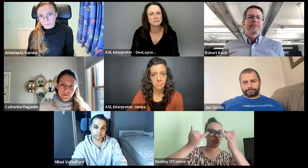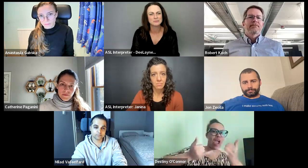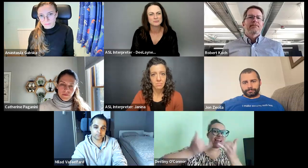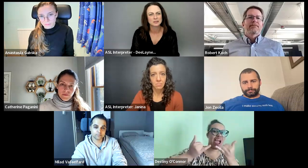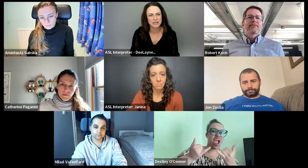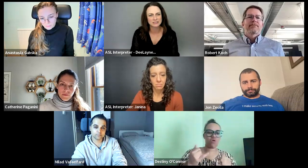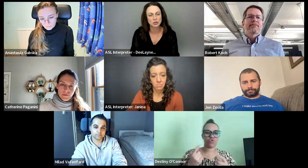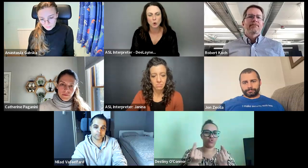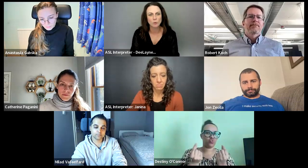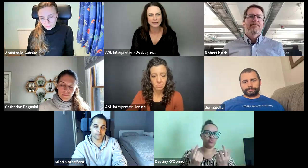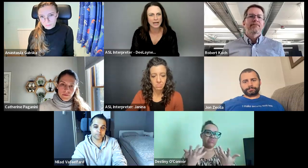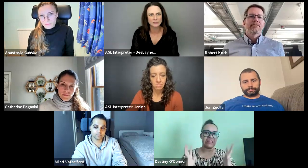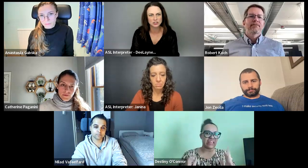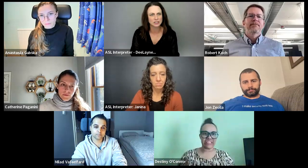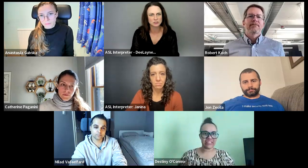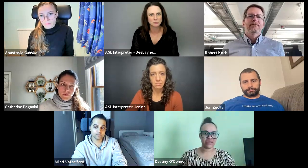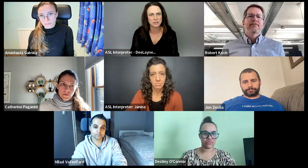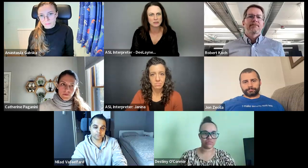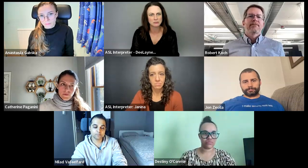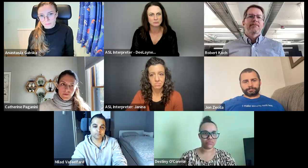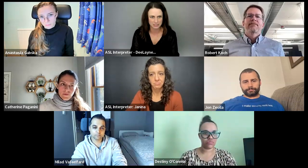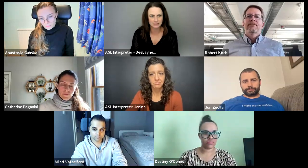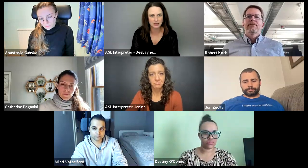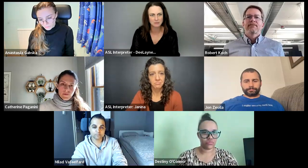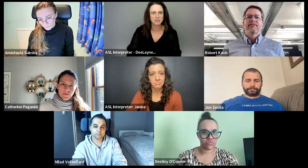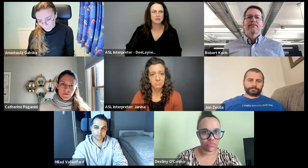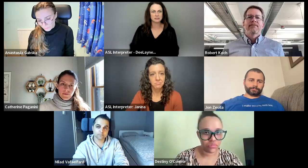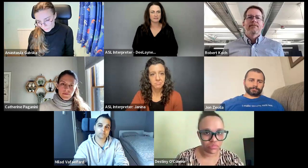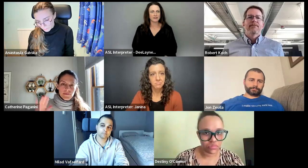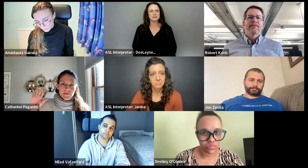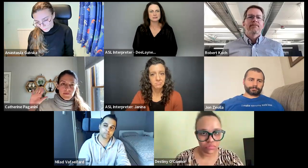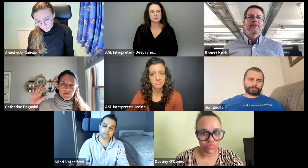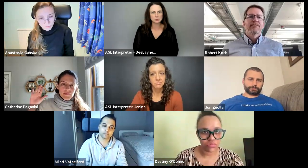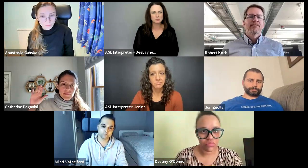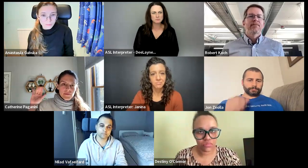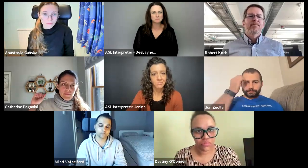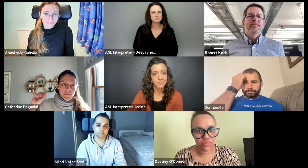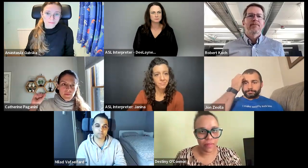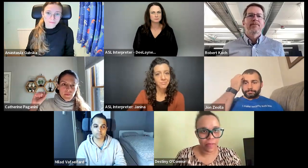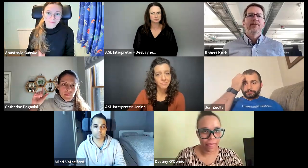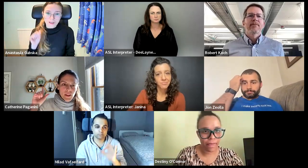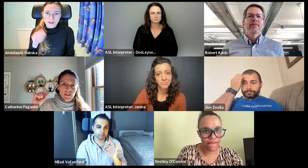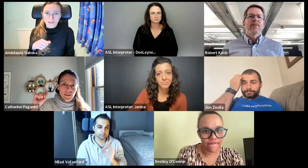Um, that's our goal right now is just to be present and be deaf faces in the room.